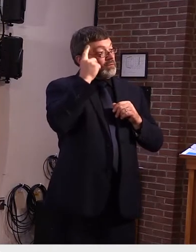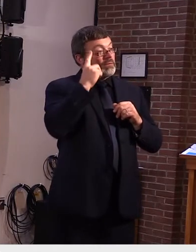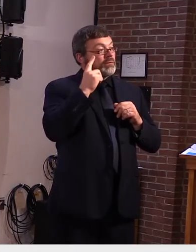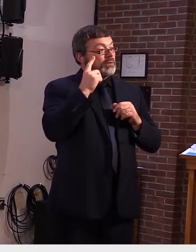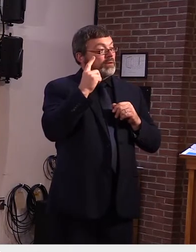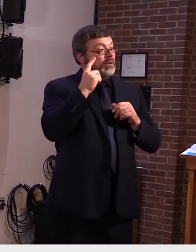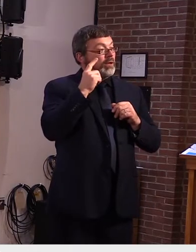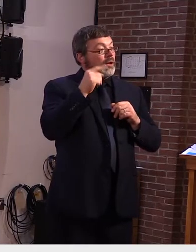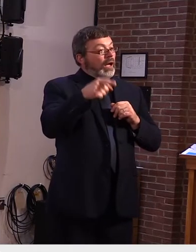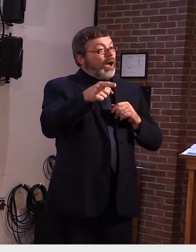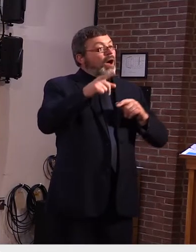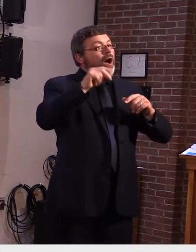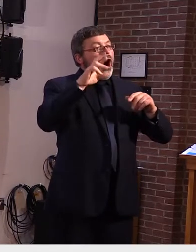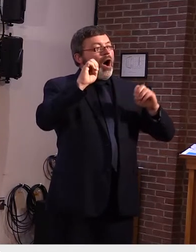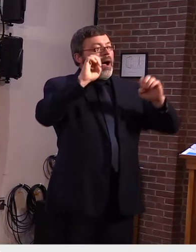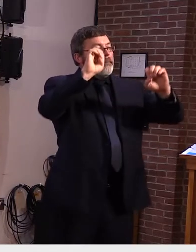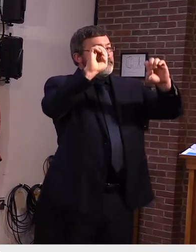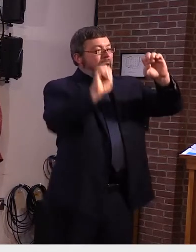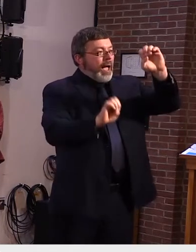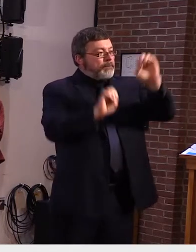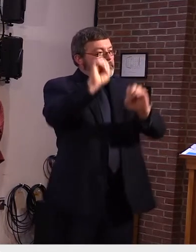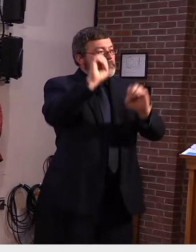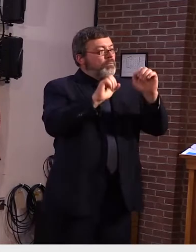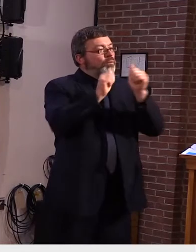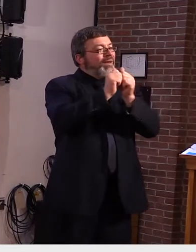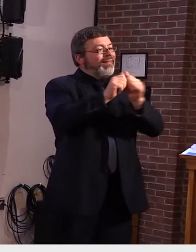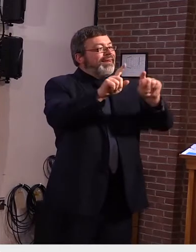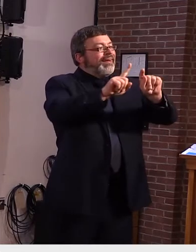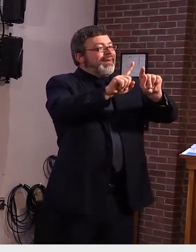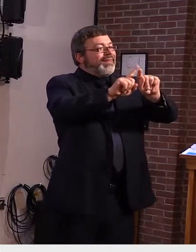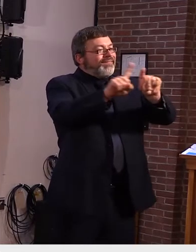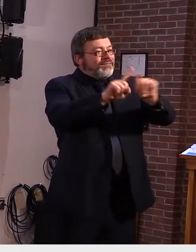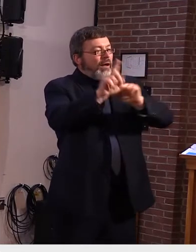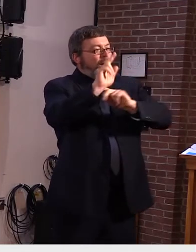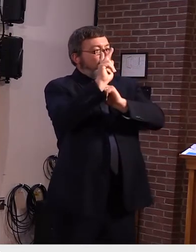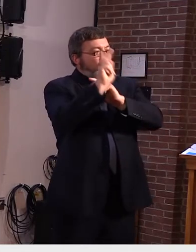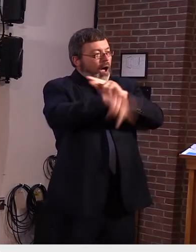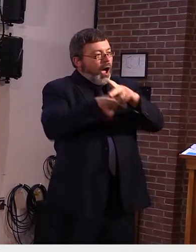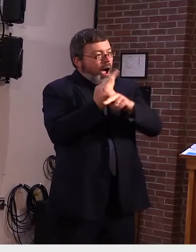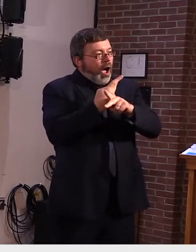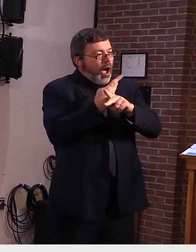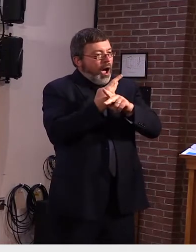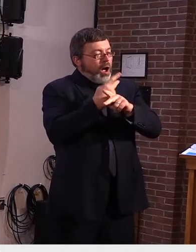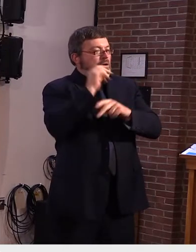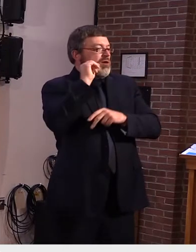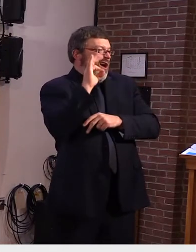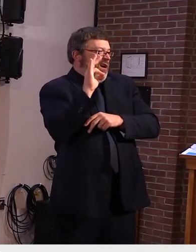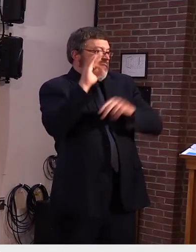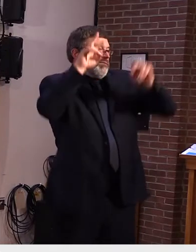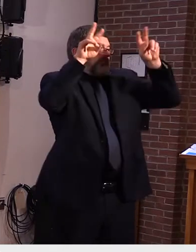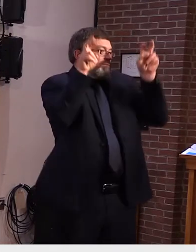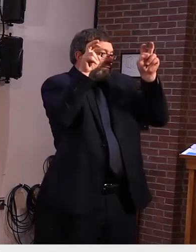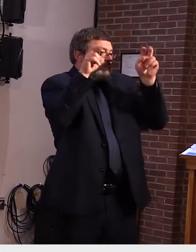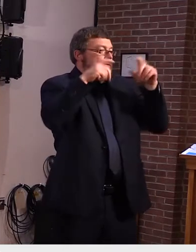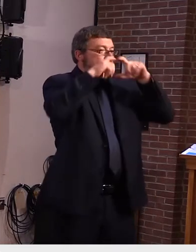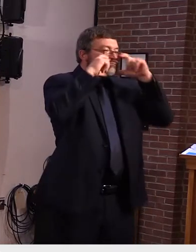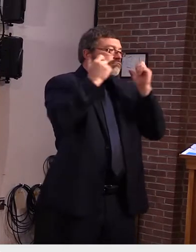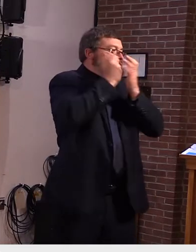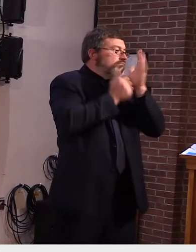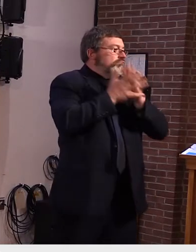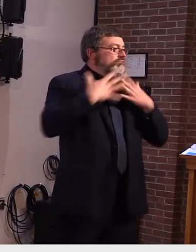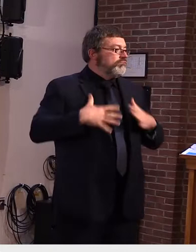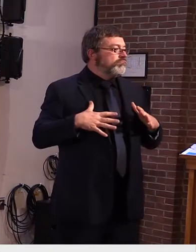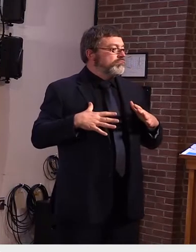experimenting with various uh various aspects of uh ppe they have been doing their own masks